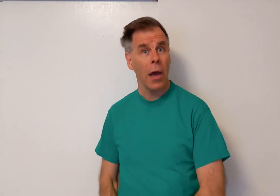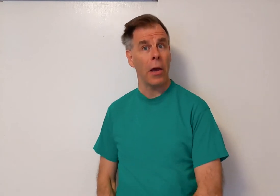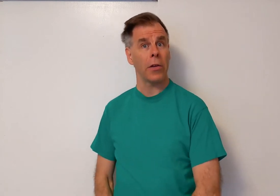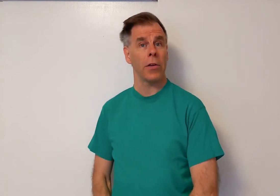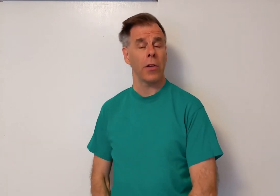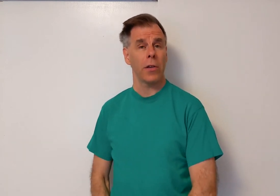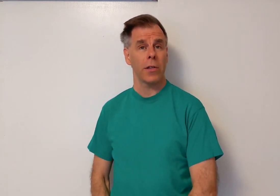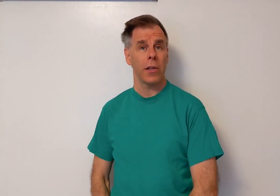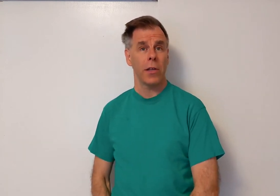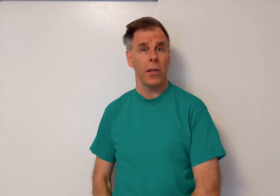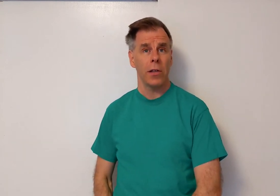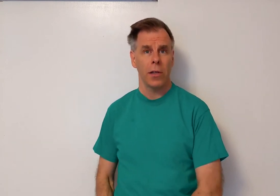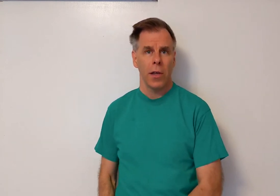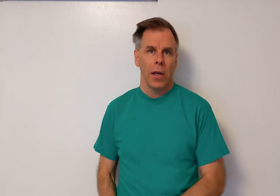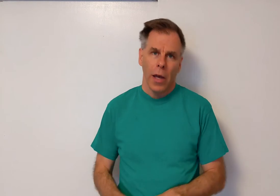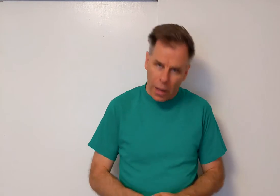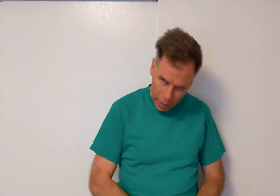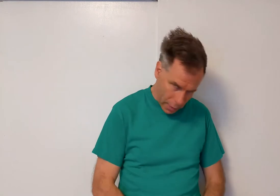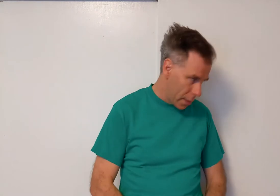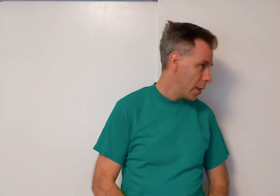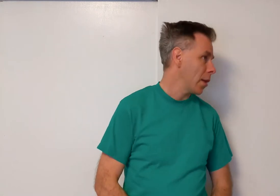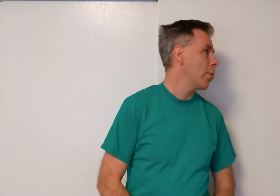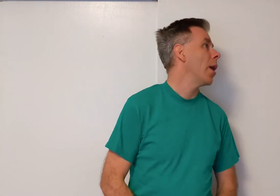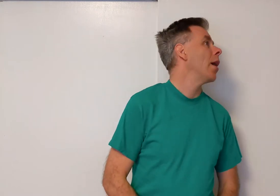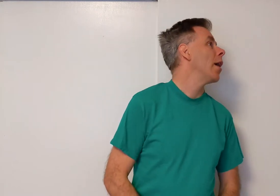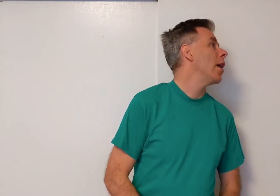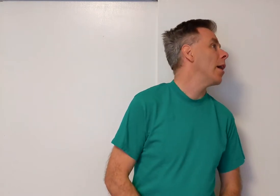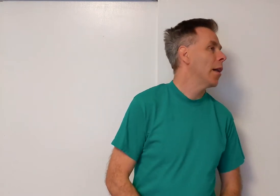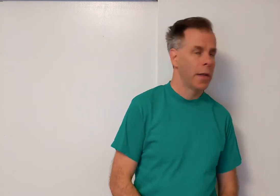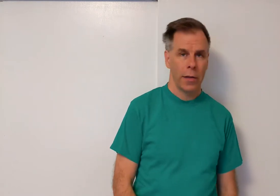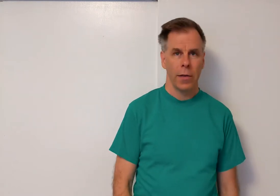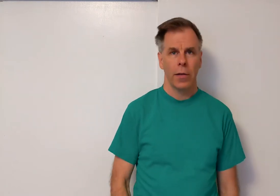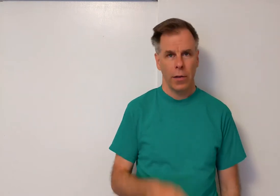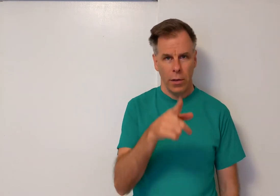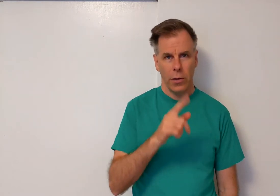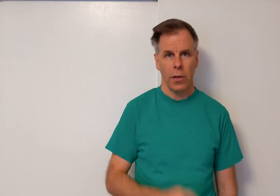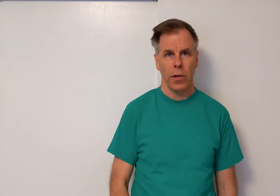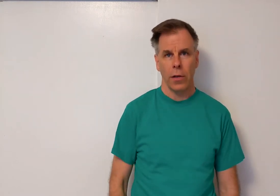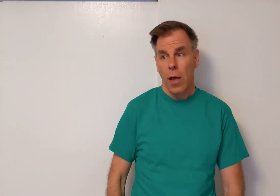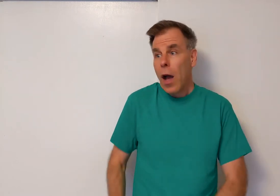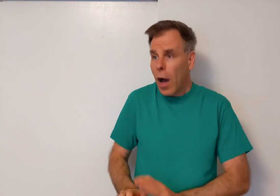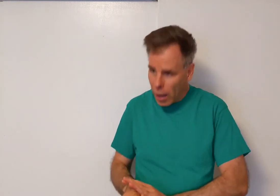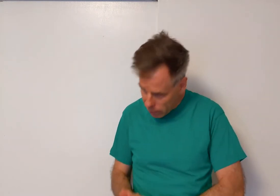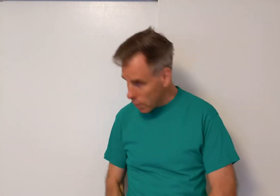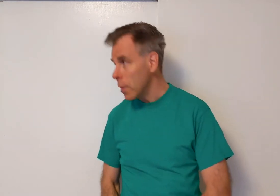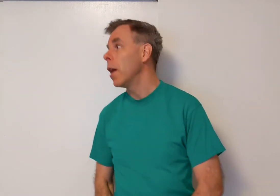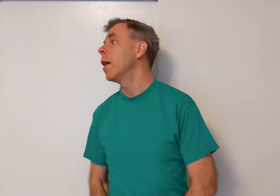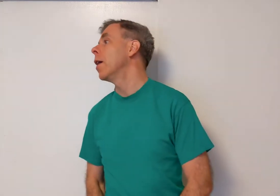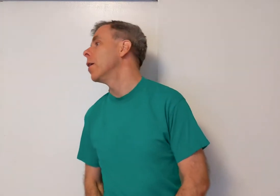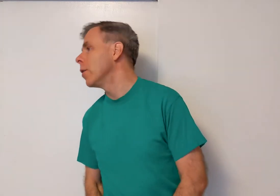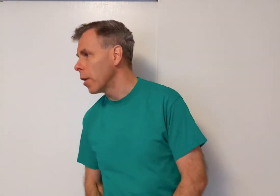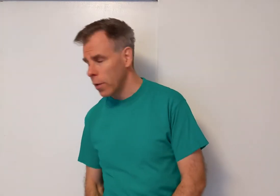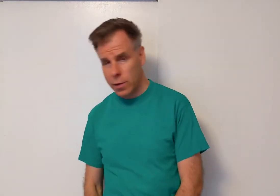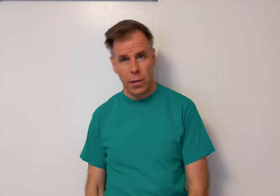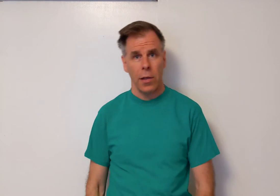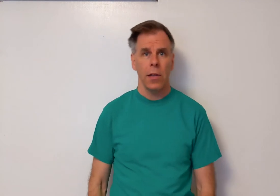on the seat and I stick my head. Your turn. I stand on the seat